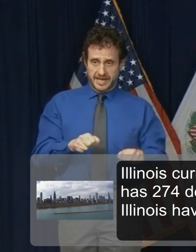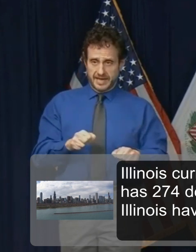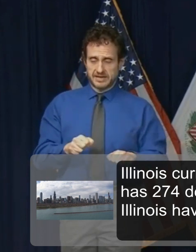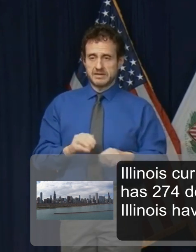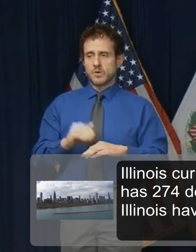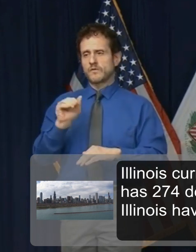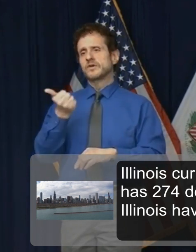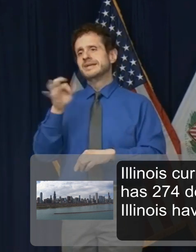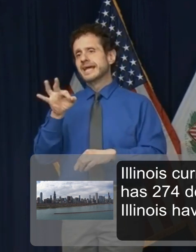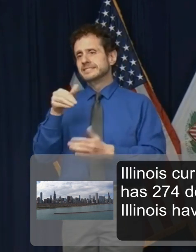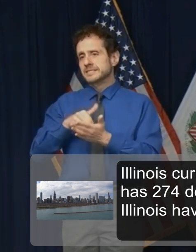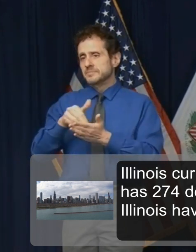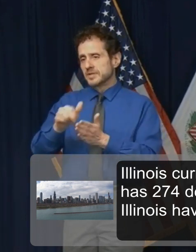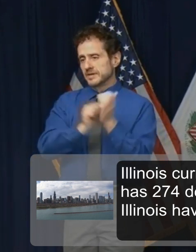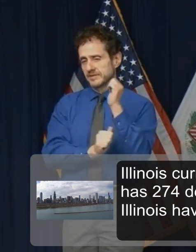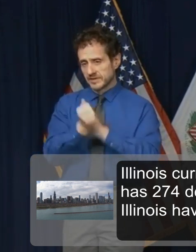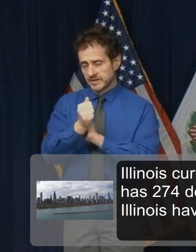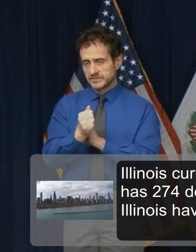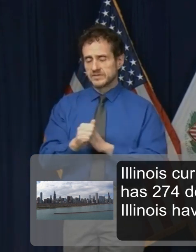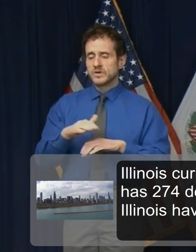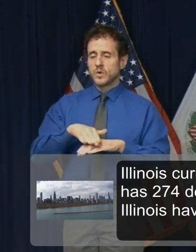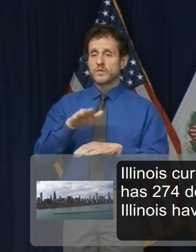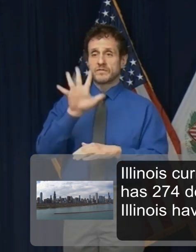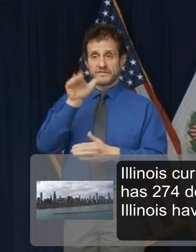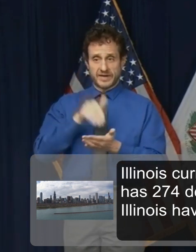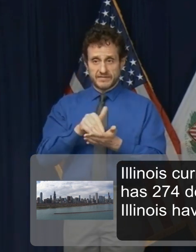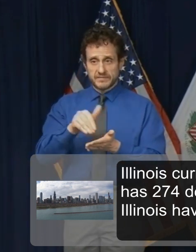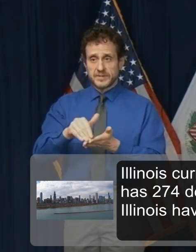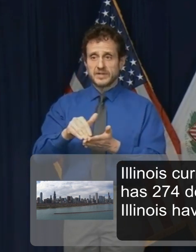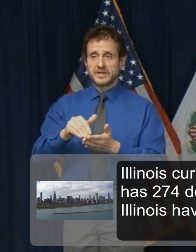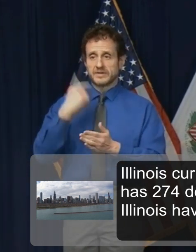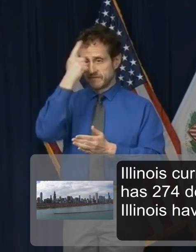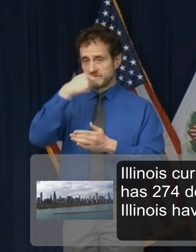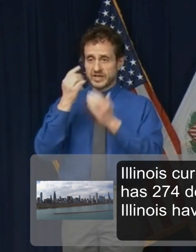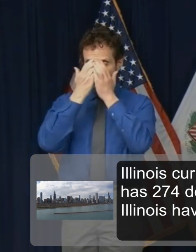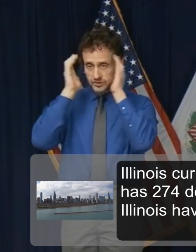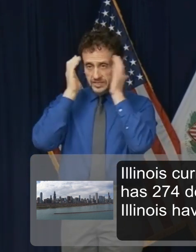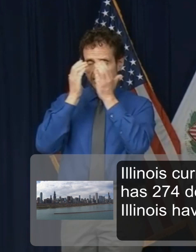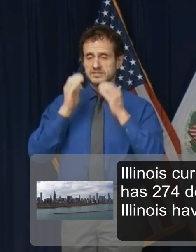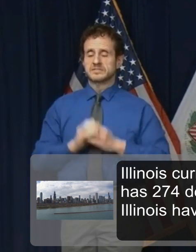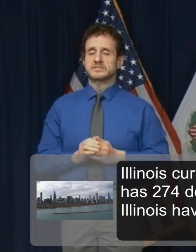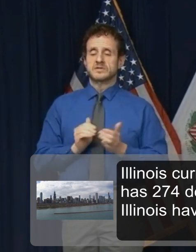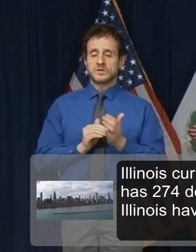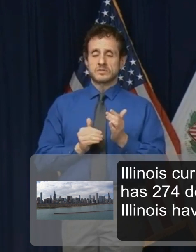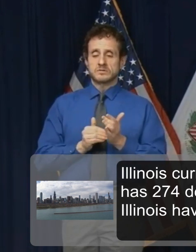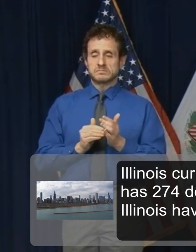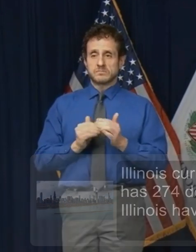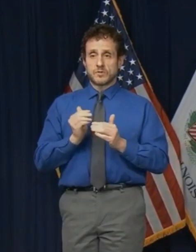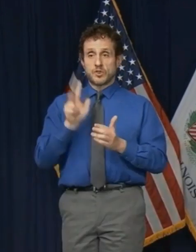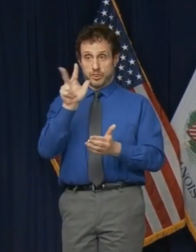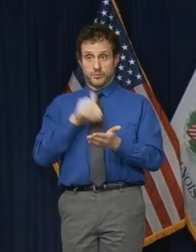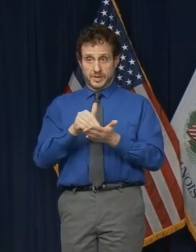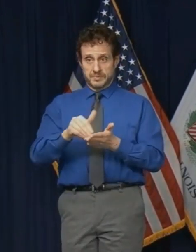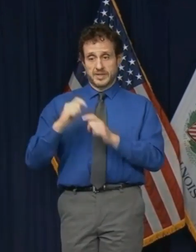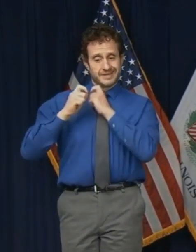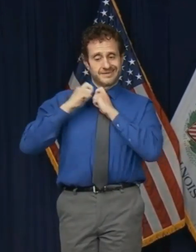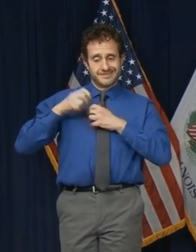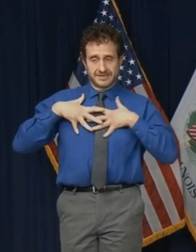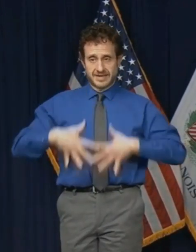19 million gloves, over 5 million face shields, over 3 million gowns, and more.